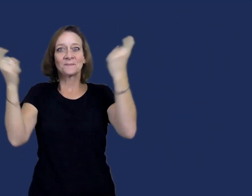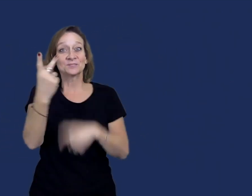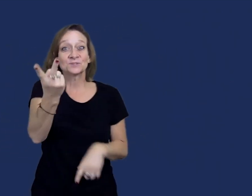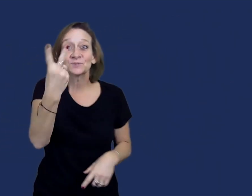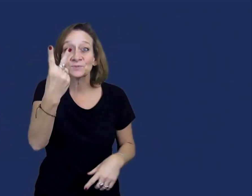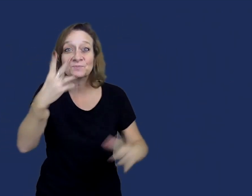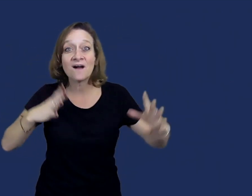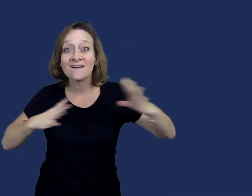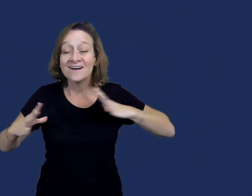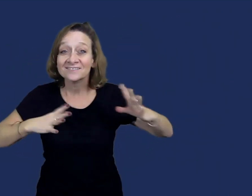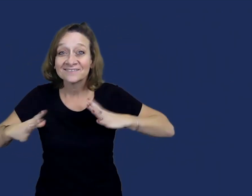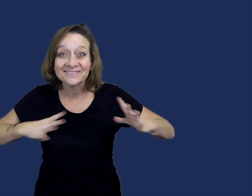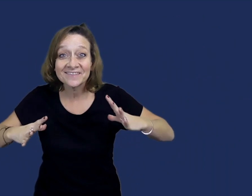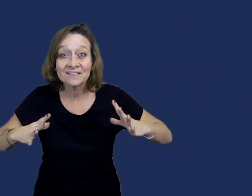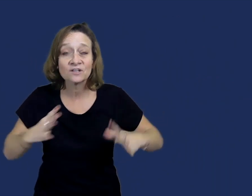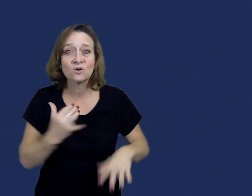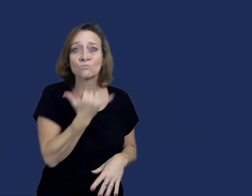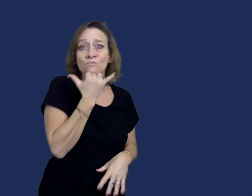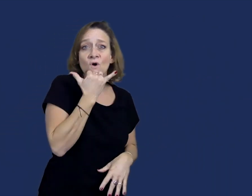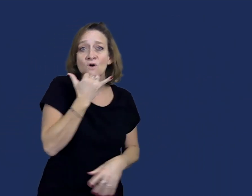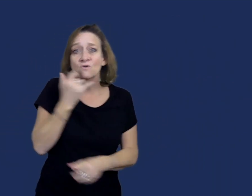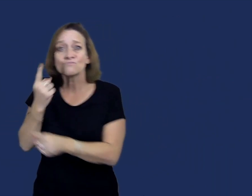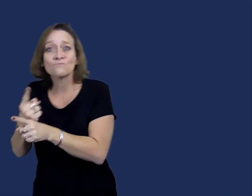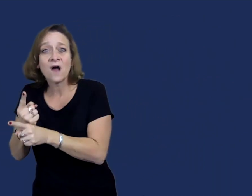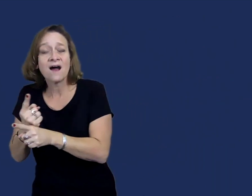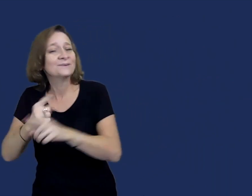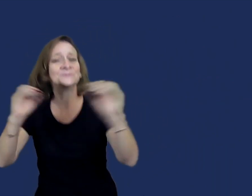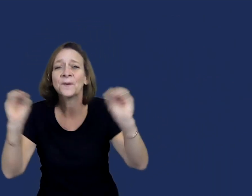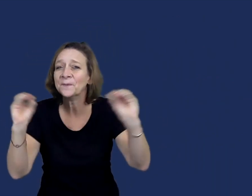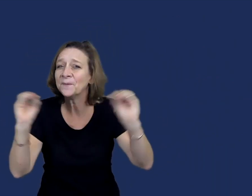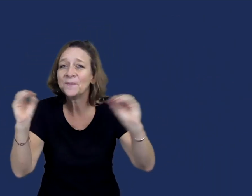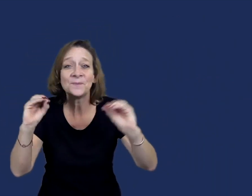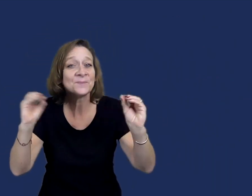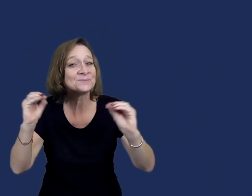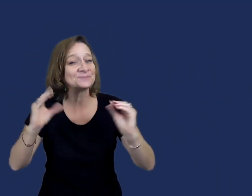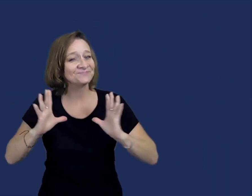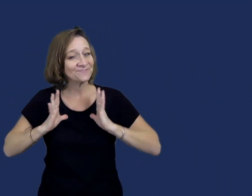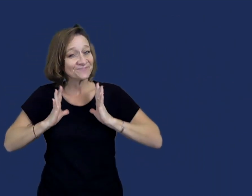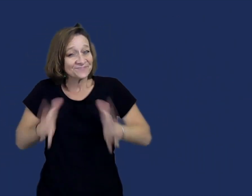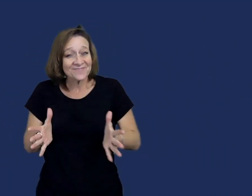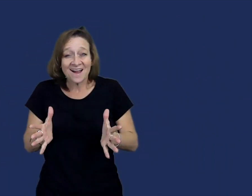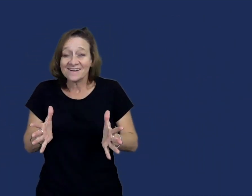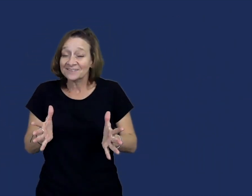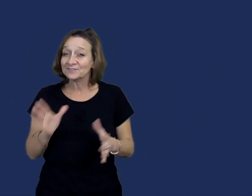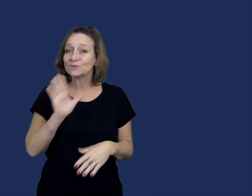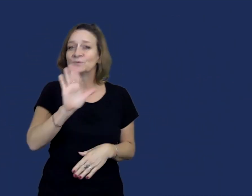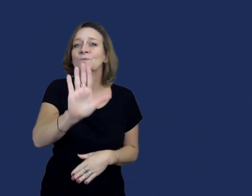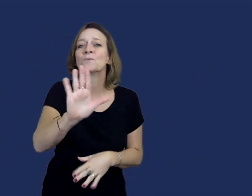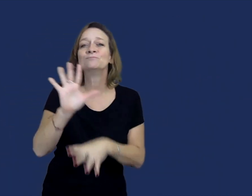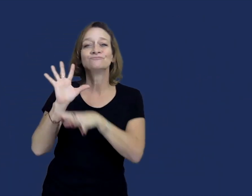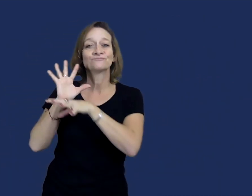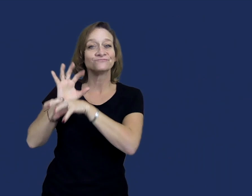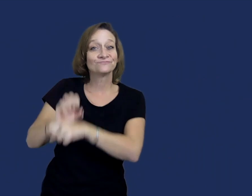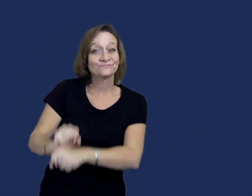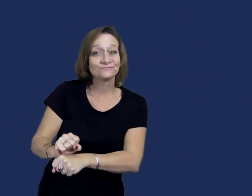There is no wrong or right way to celebrate the holidays. Your celebrations are wonderful.